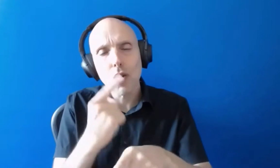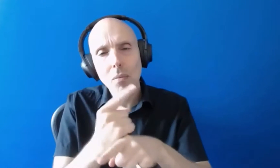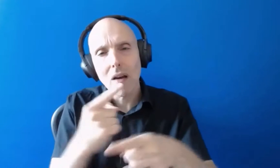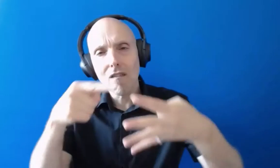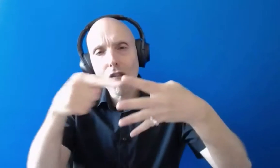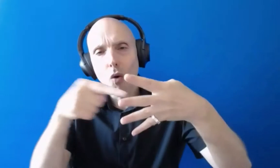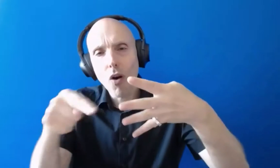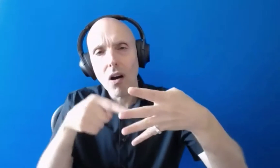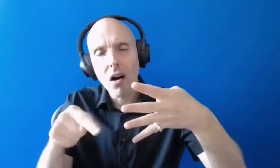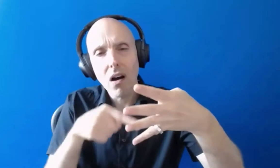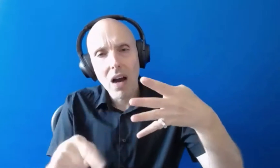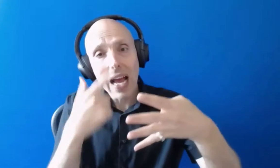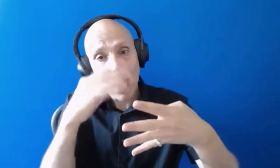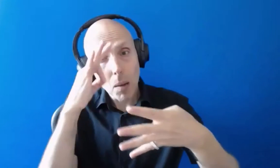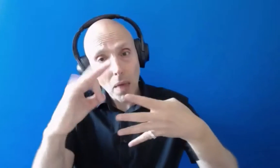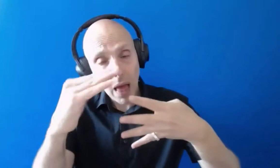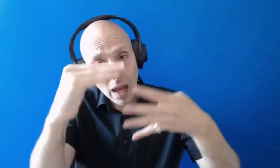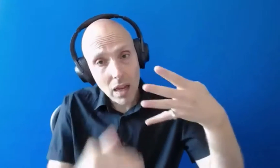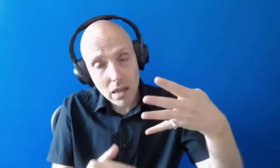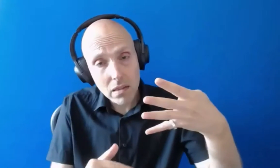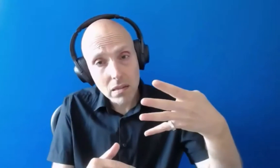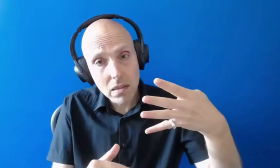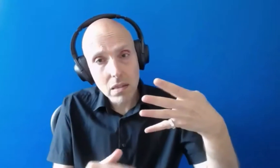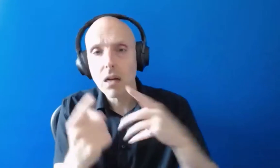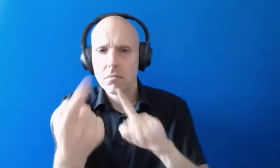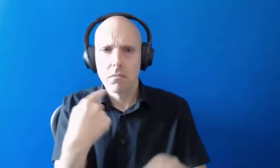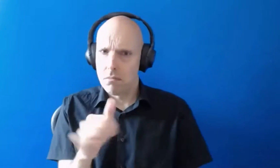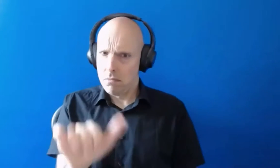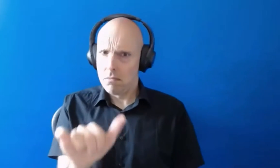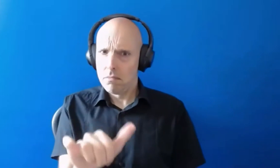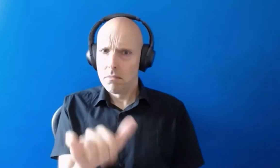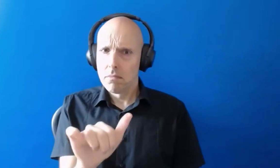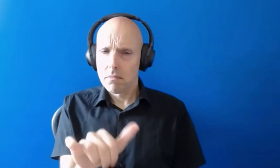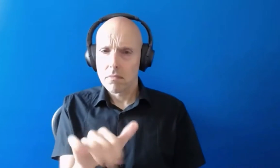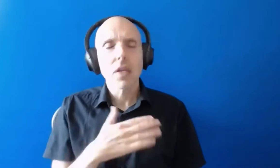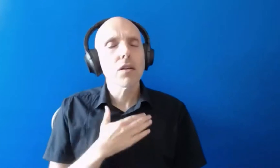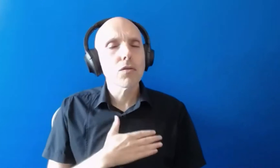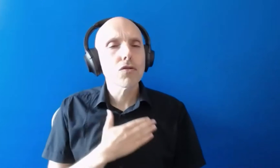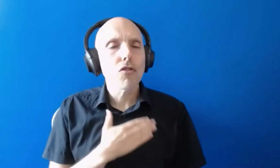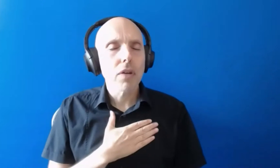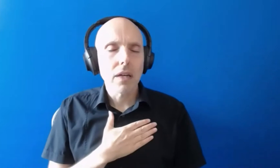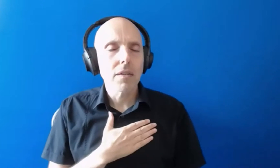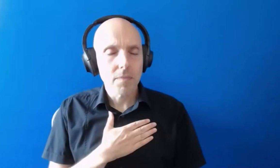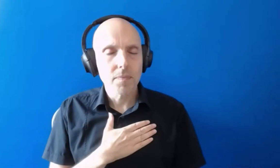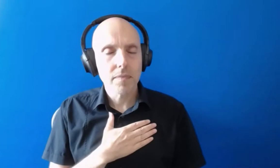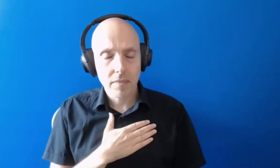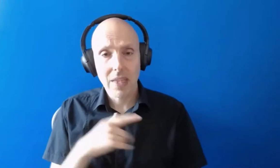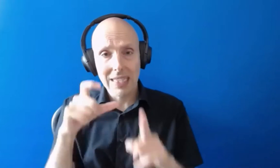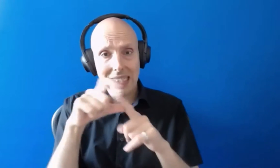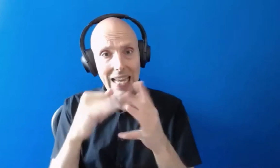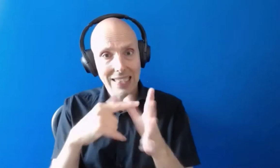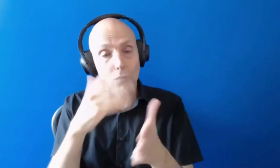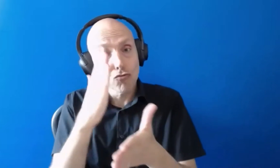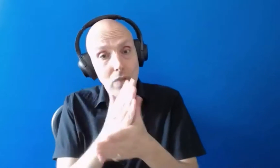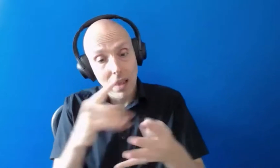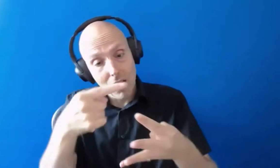categories that you can see yeah absolutely yes so sorry if i wasn't clear on that the dsa is the whole thing